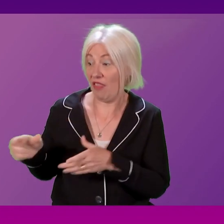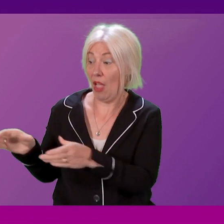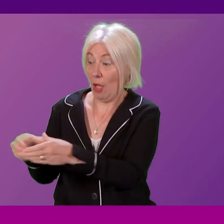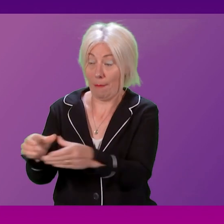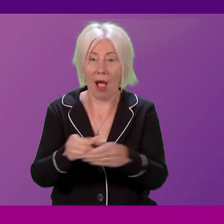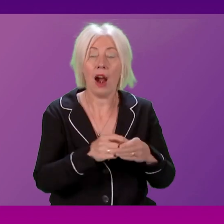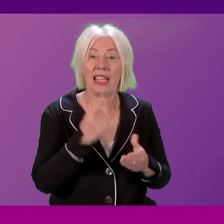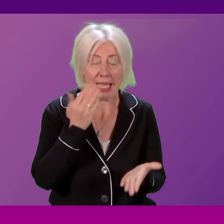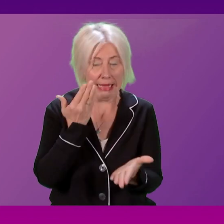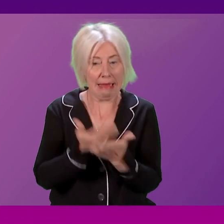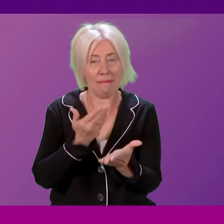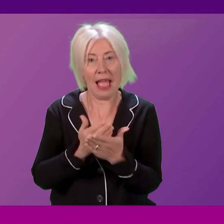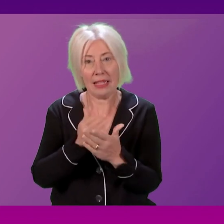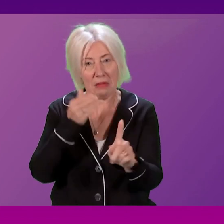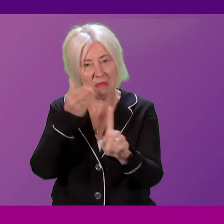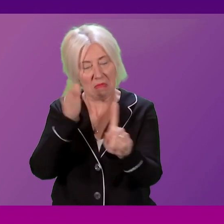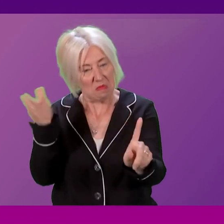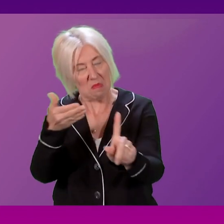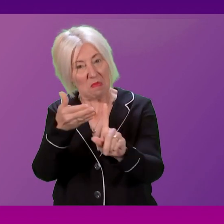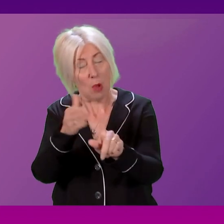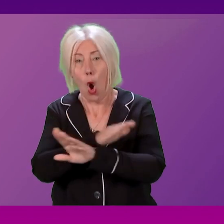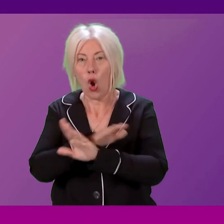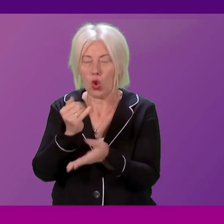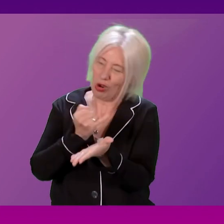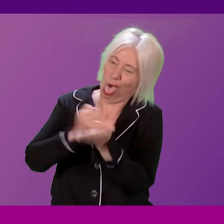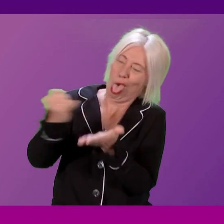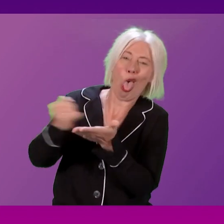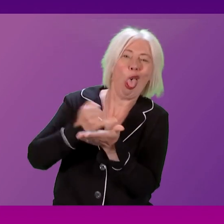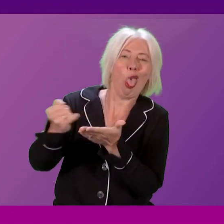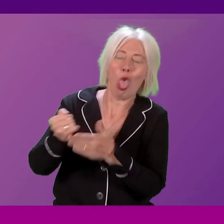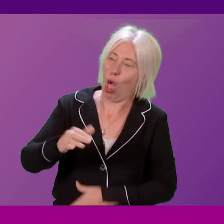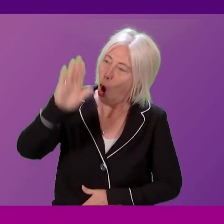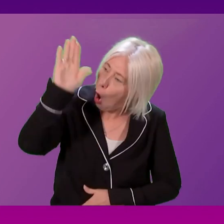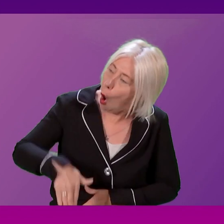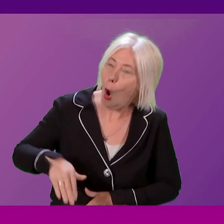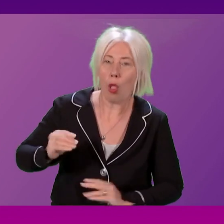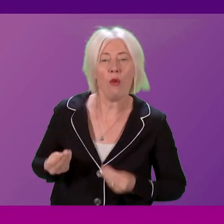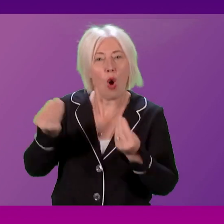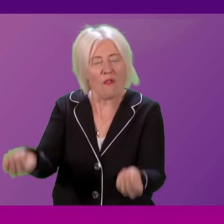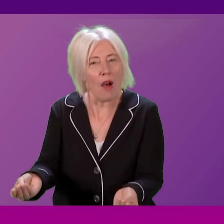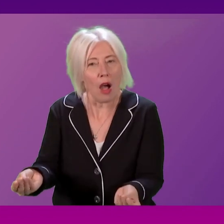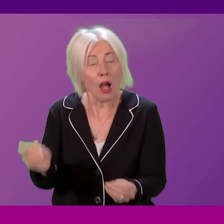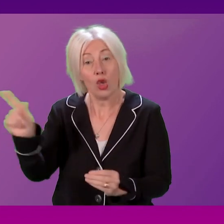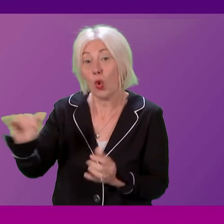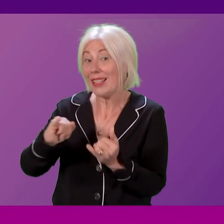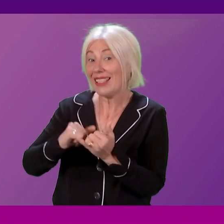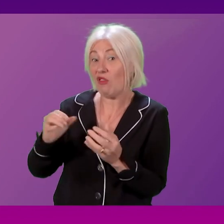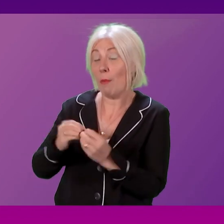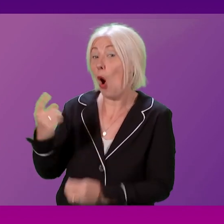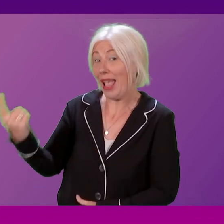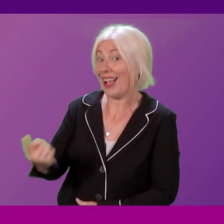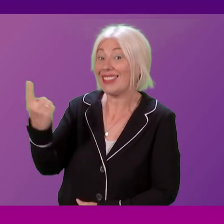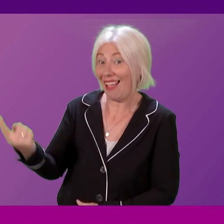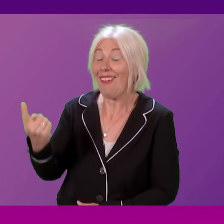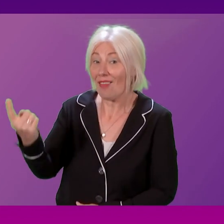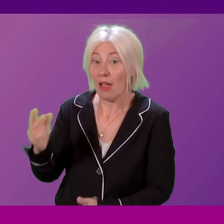that demand we meet our targets don't then oppose every single measure we bring to this chamber. So if Sarah Boyack... If Sarah